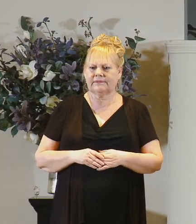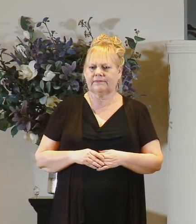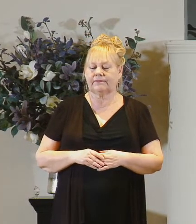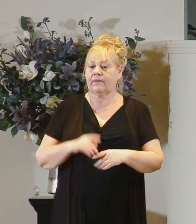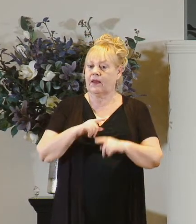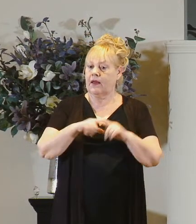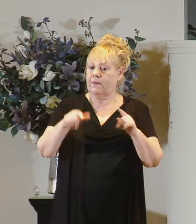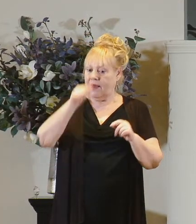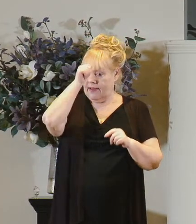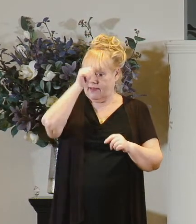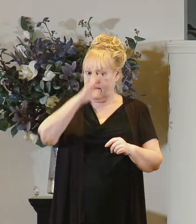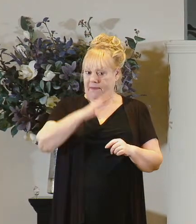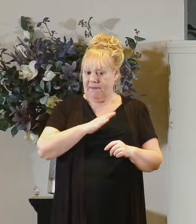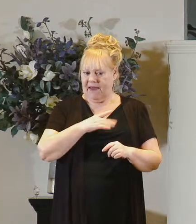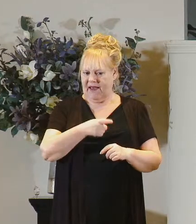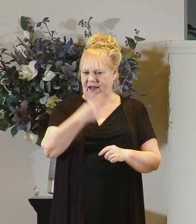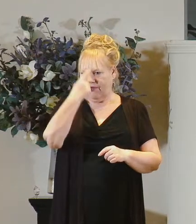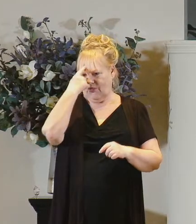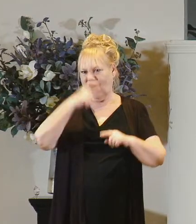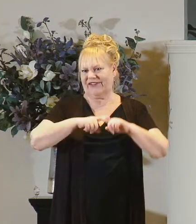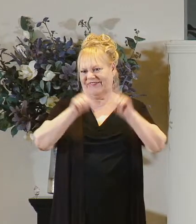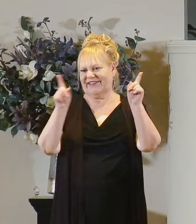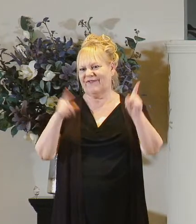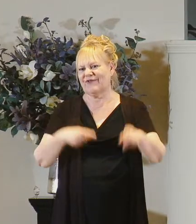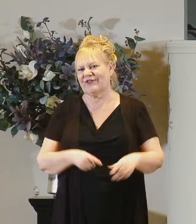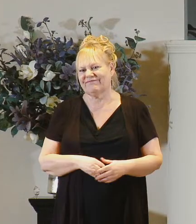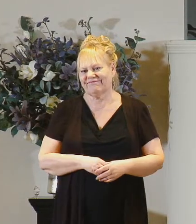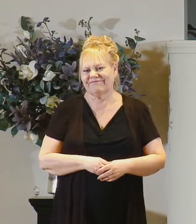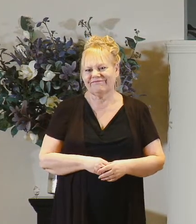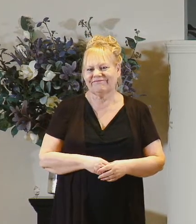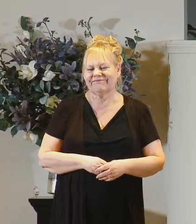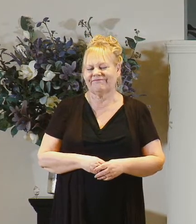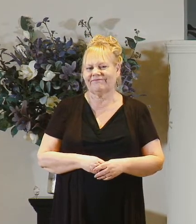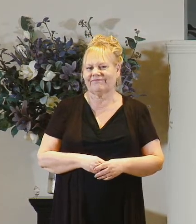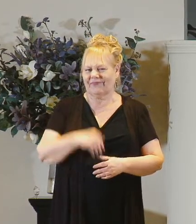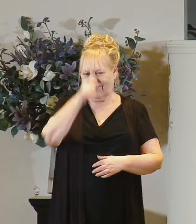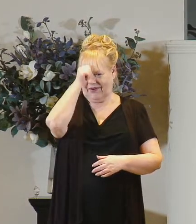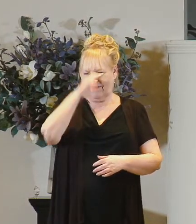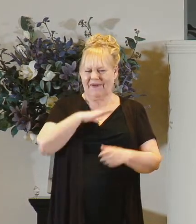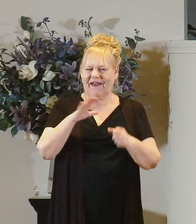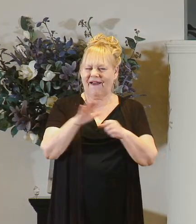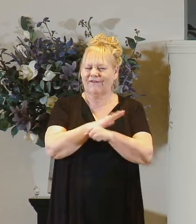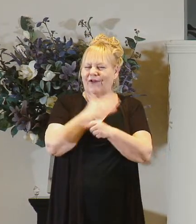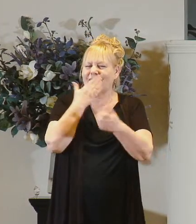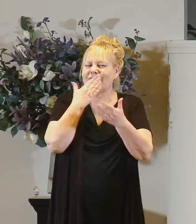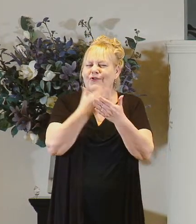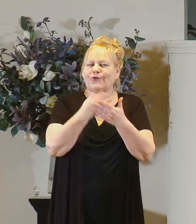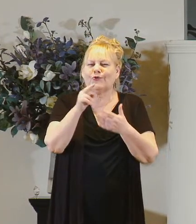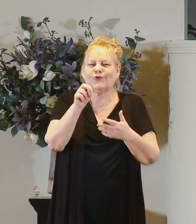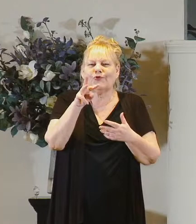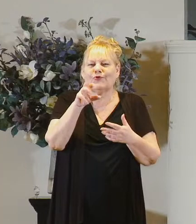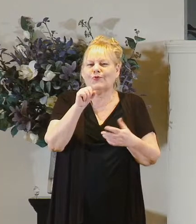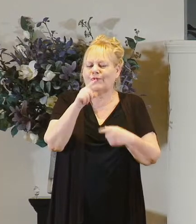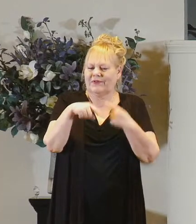but the man thought differently he's just full of the good news of jesus